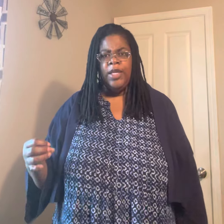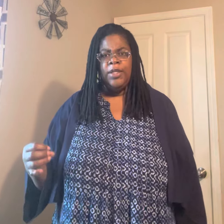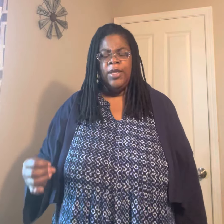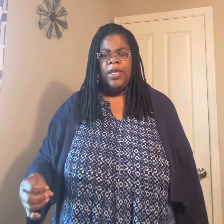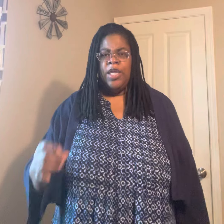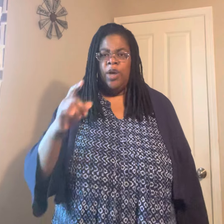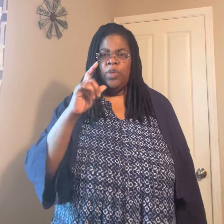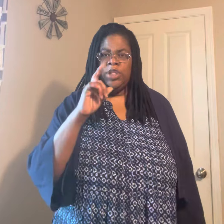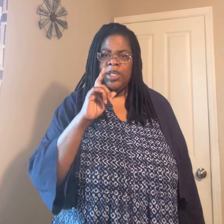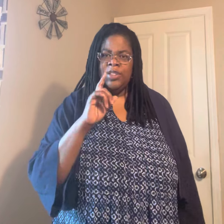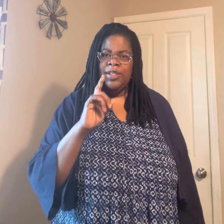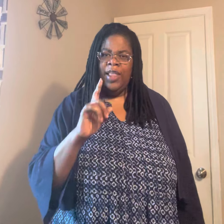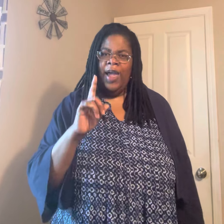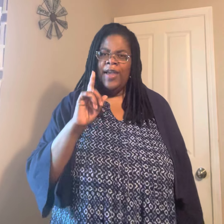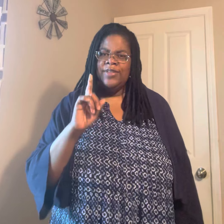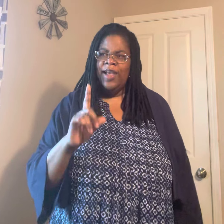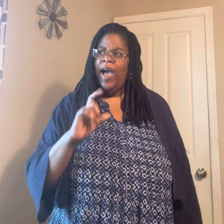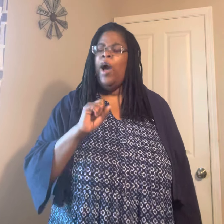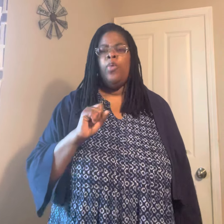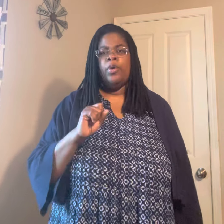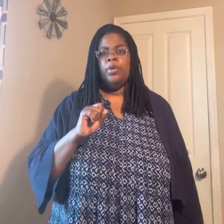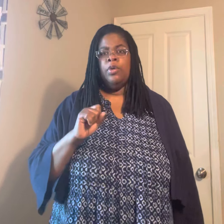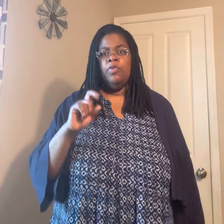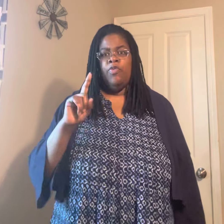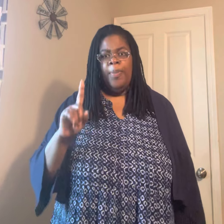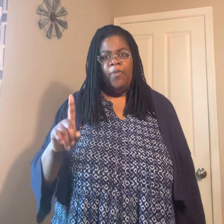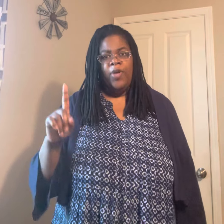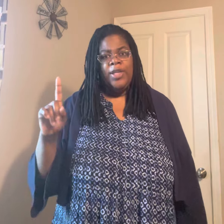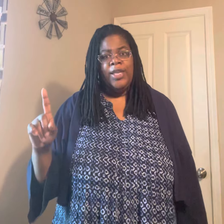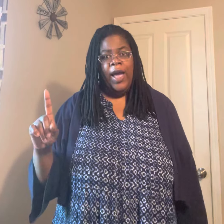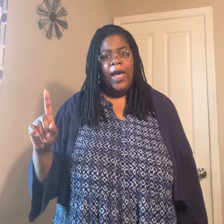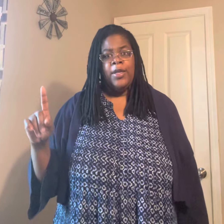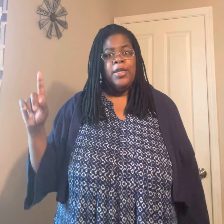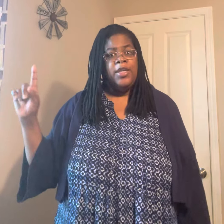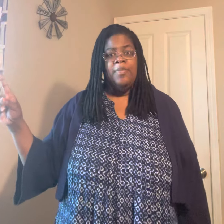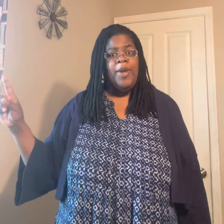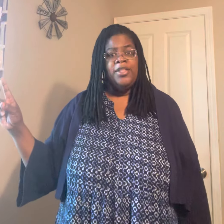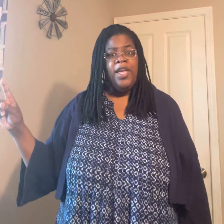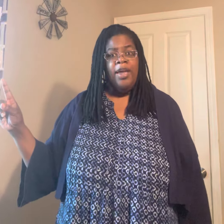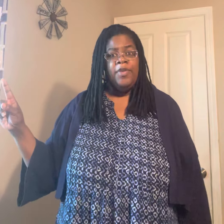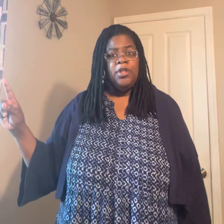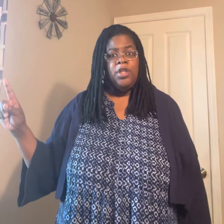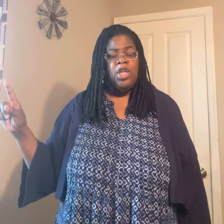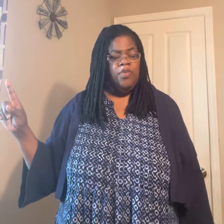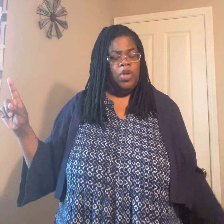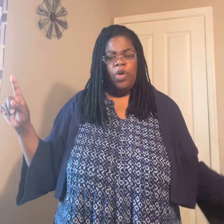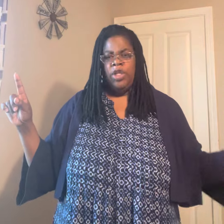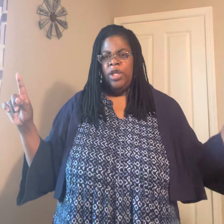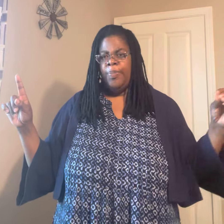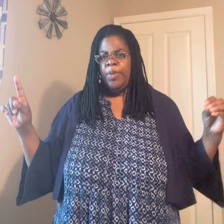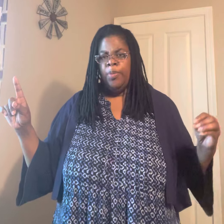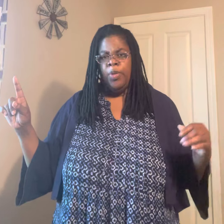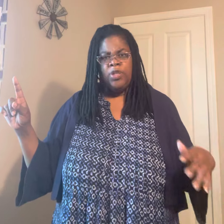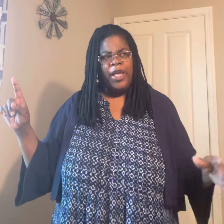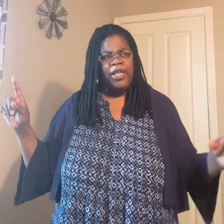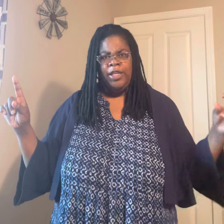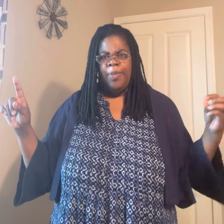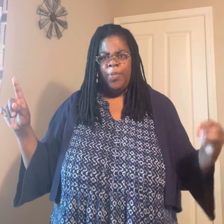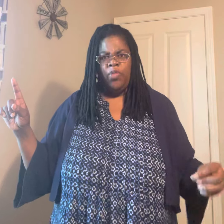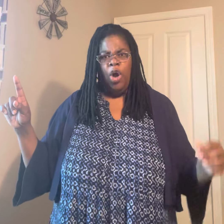It was his last hour. Right before he died, he made it to heaven. Even though he did people, most likely he did people wrong.